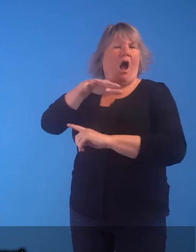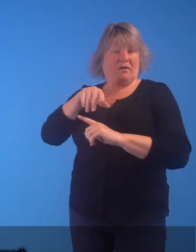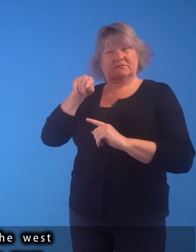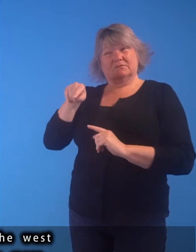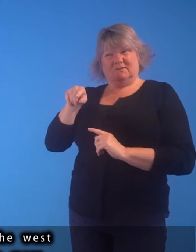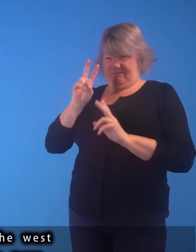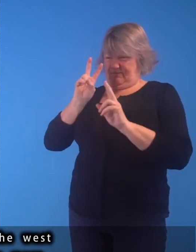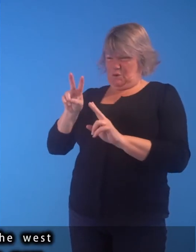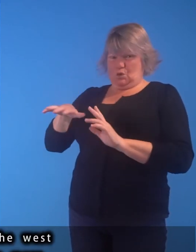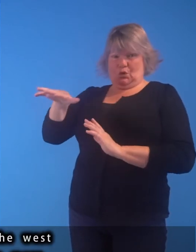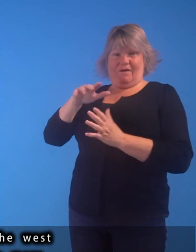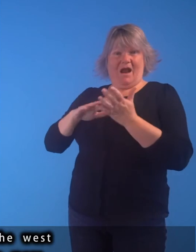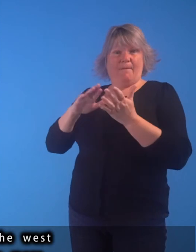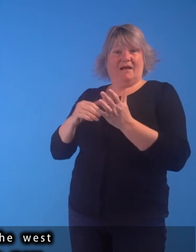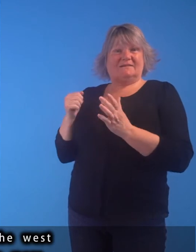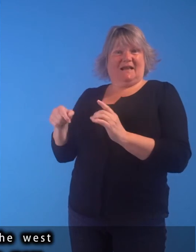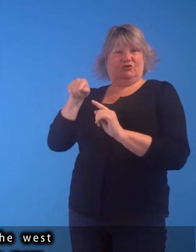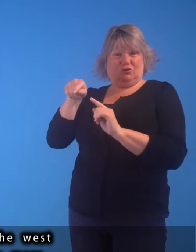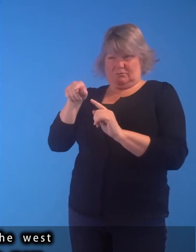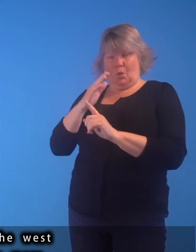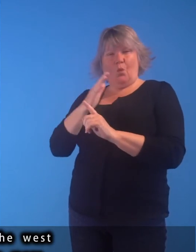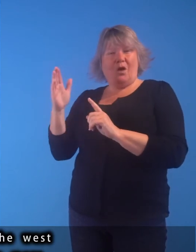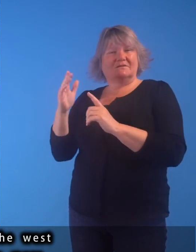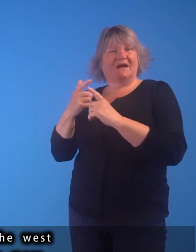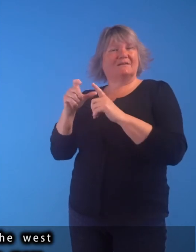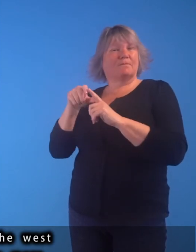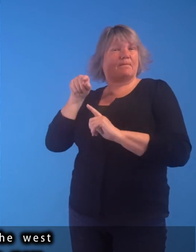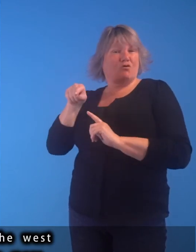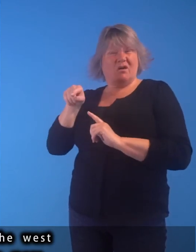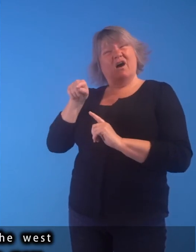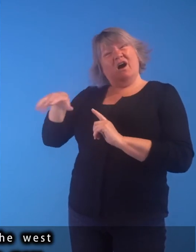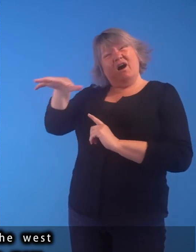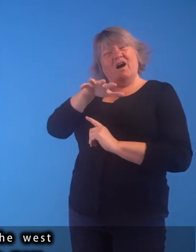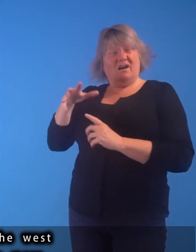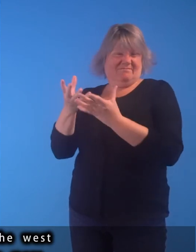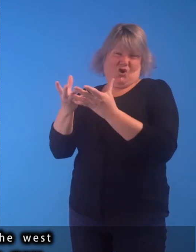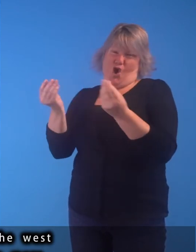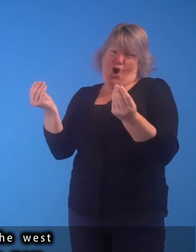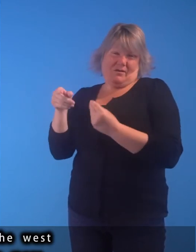This view of Haymarket Station on the west side of central Edinburgh is now no more.